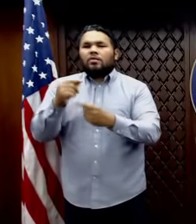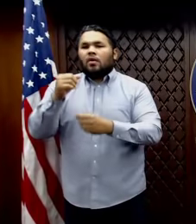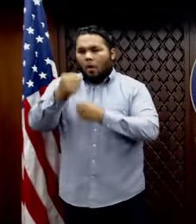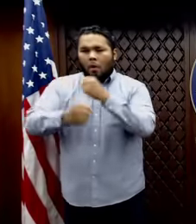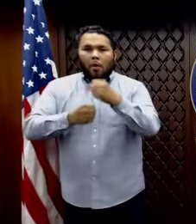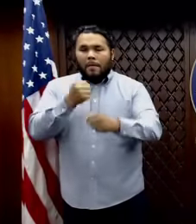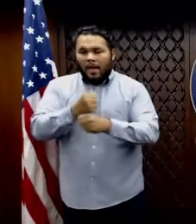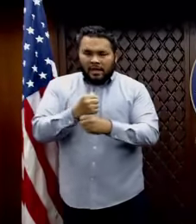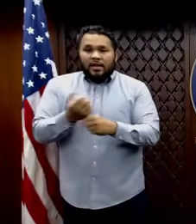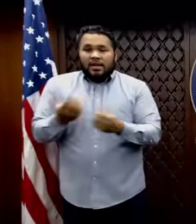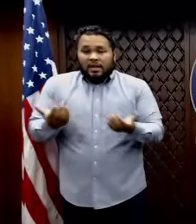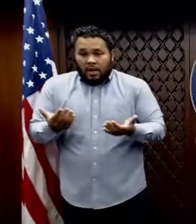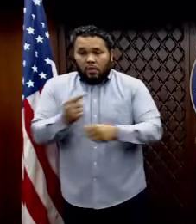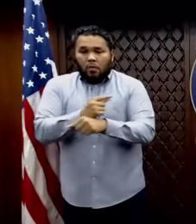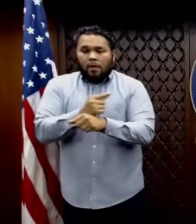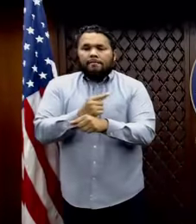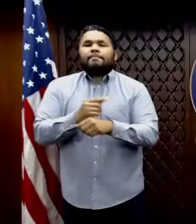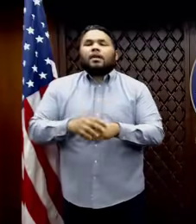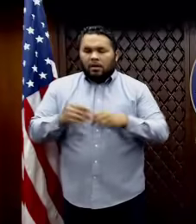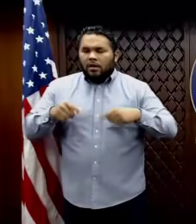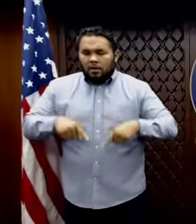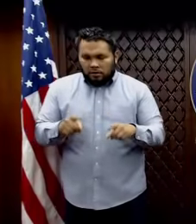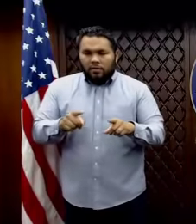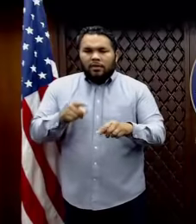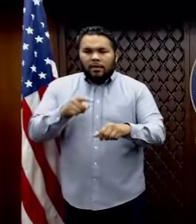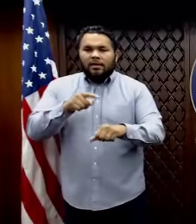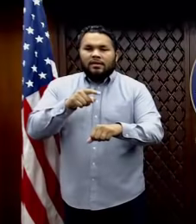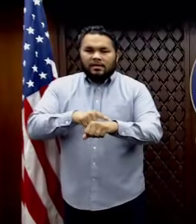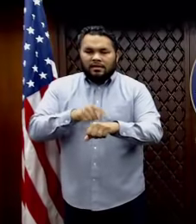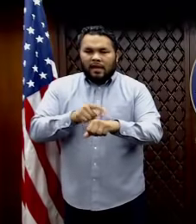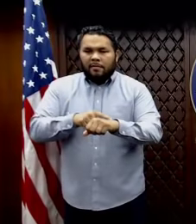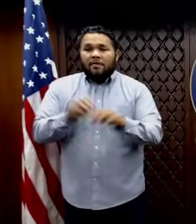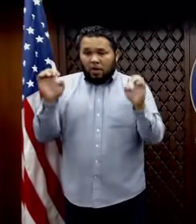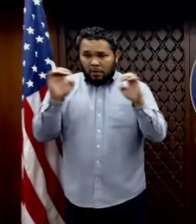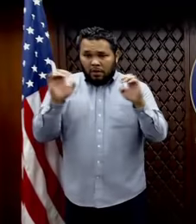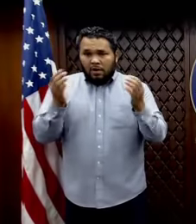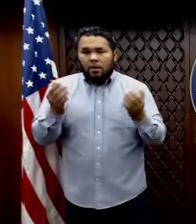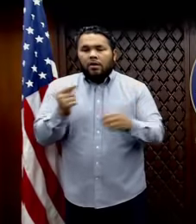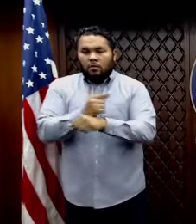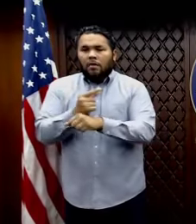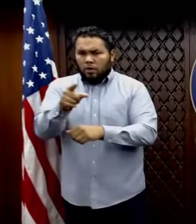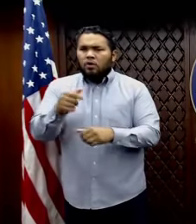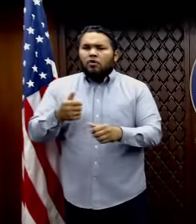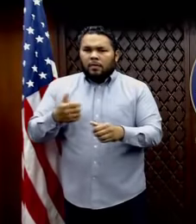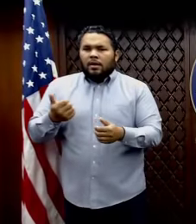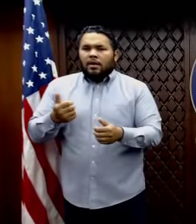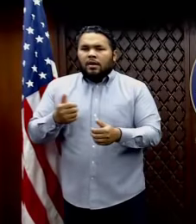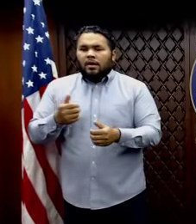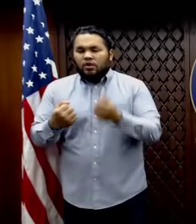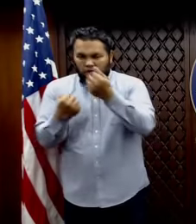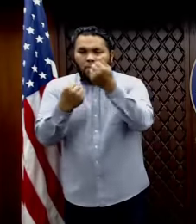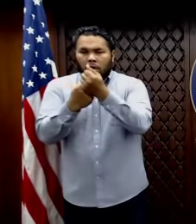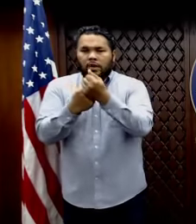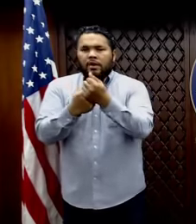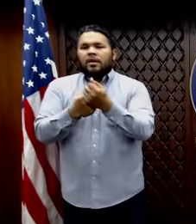but during this time of crisis, you have fully been behind the United States Navy, the Air Force, our partners in the Guam Guard,